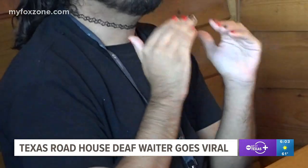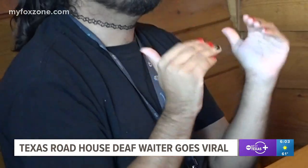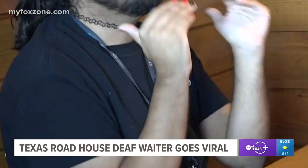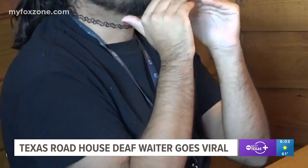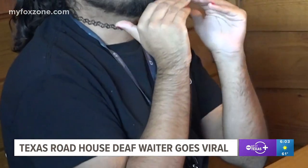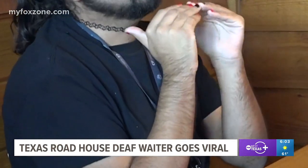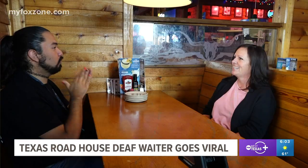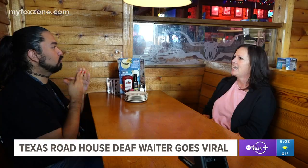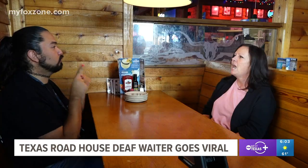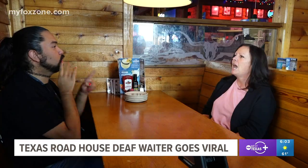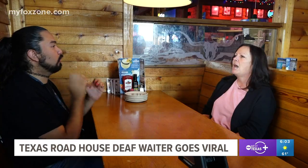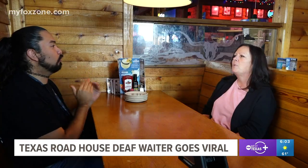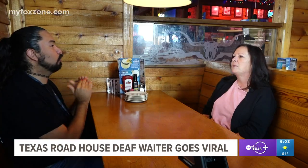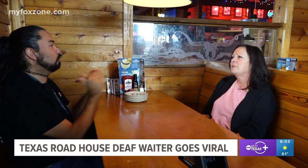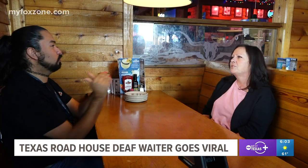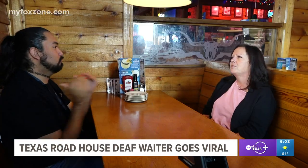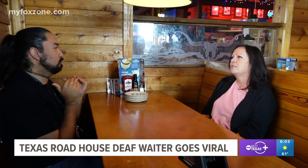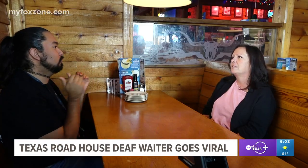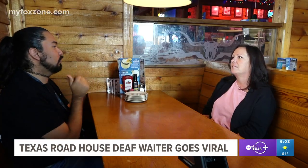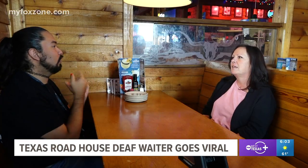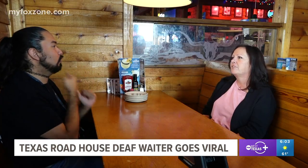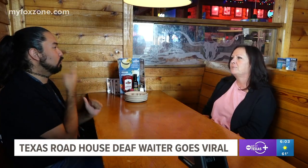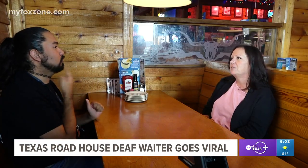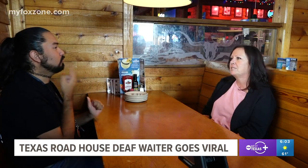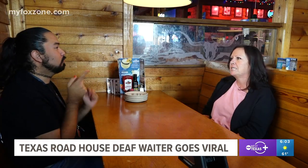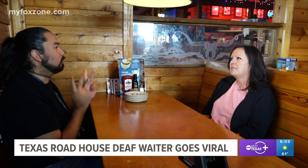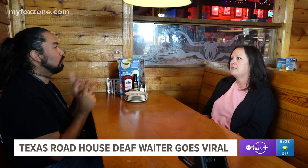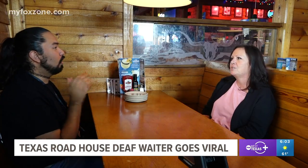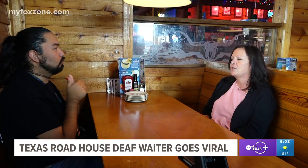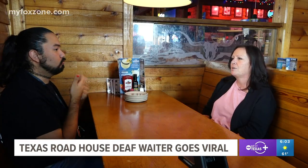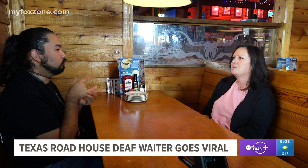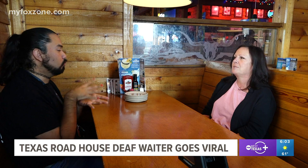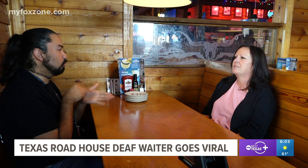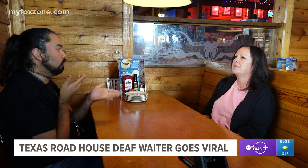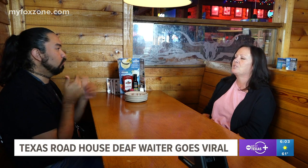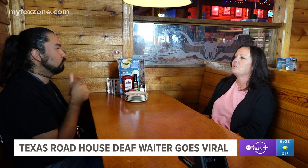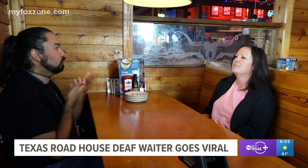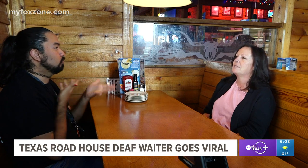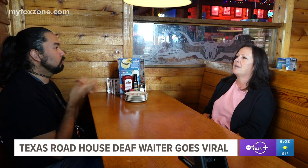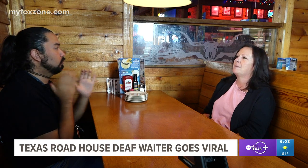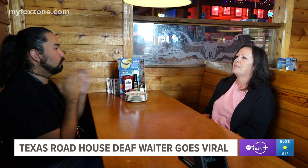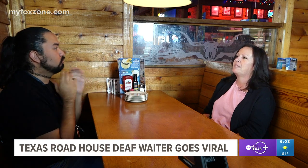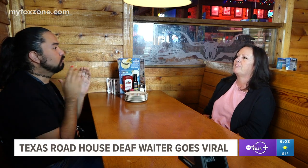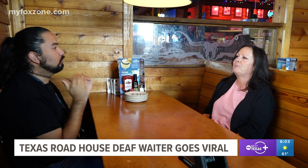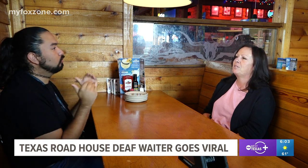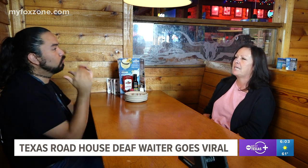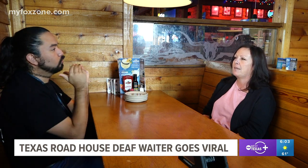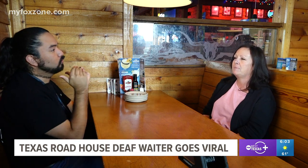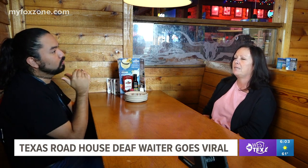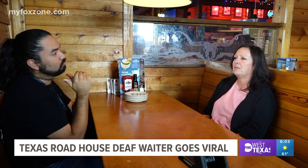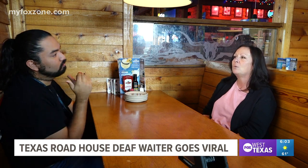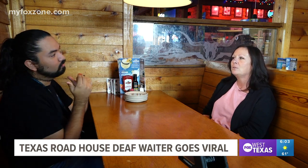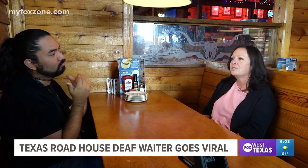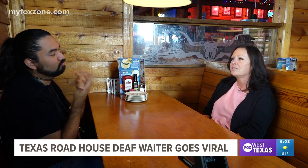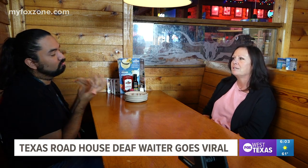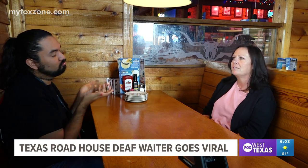important. I want to make sure that the deaf community shows, it shows that the deaf community can be equal to the hearing